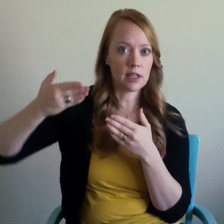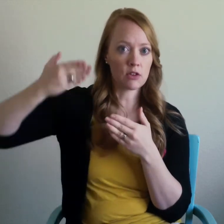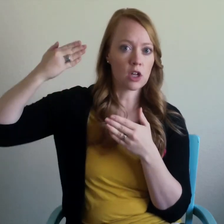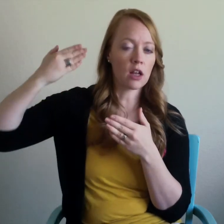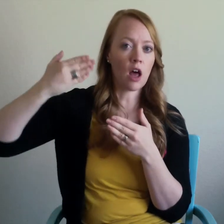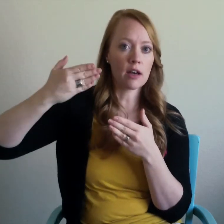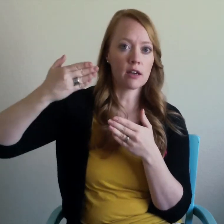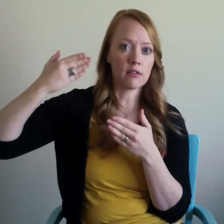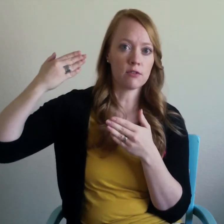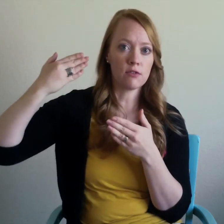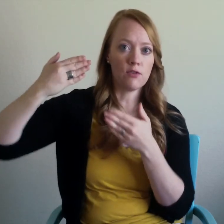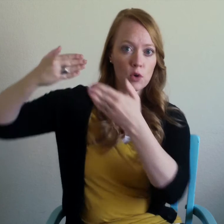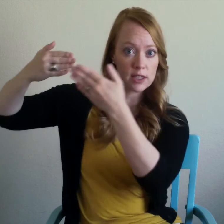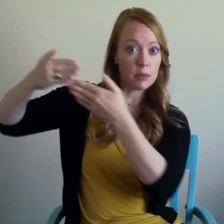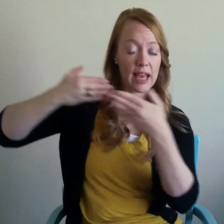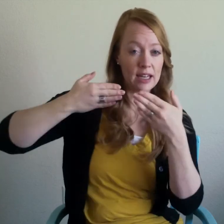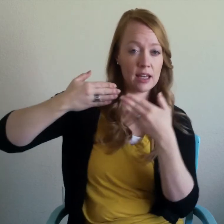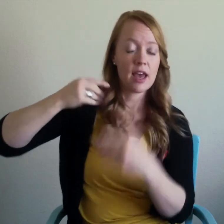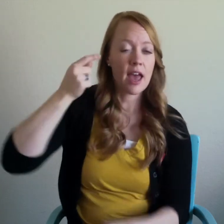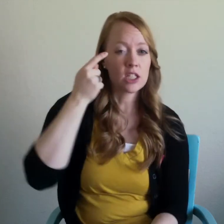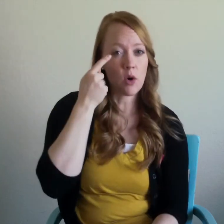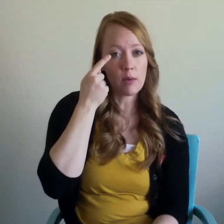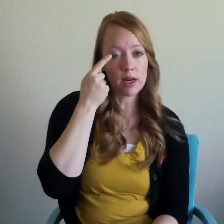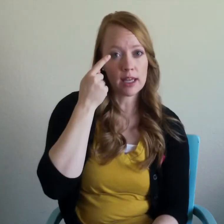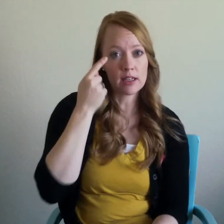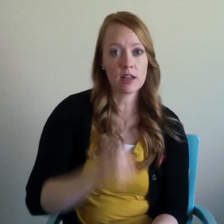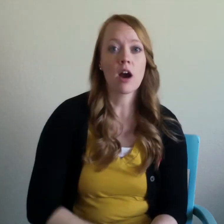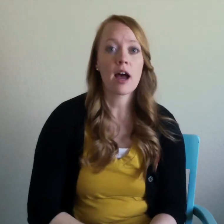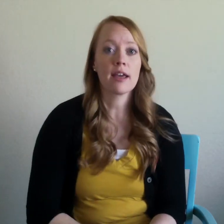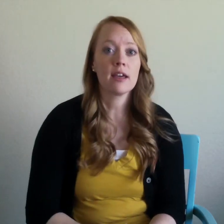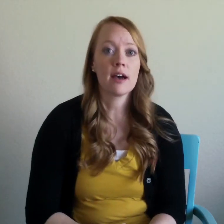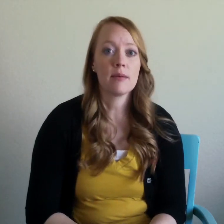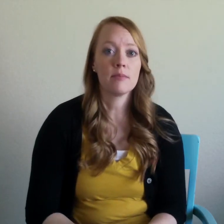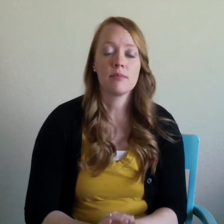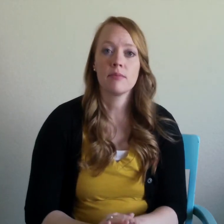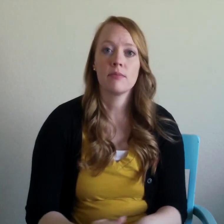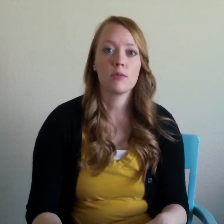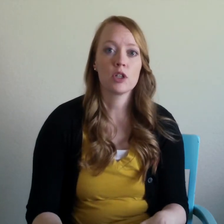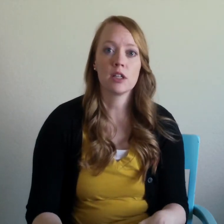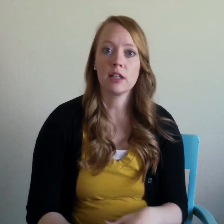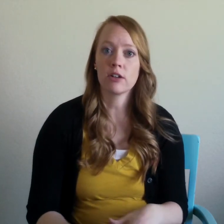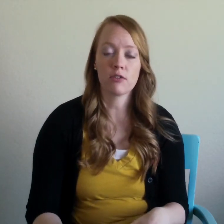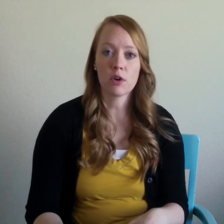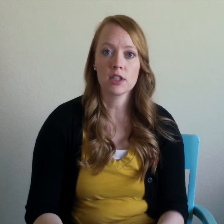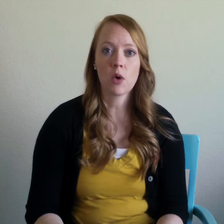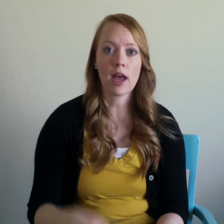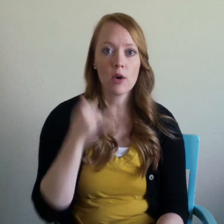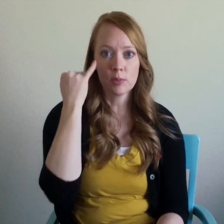that there's not a lot of focus plane and so i want to get their eye um crystal clear and focus so i always